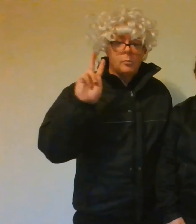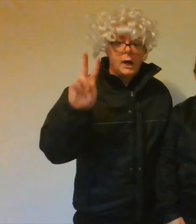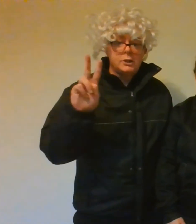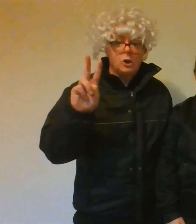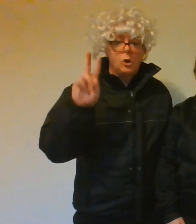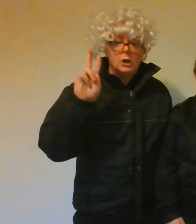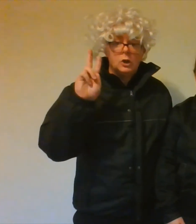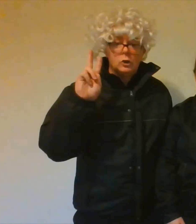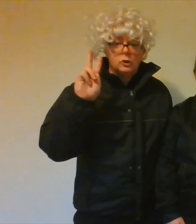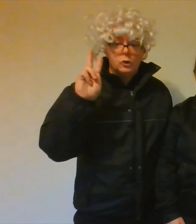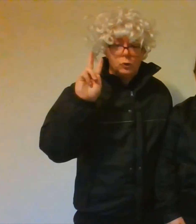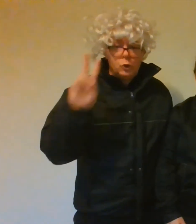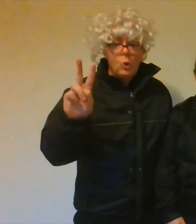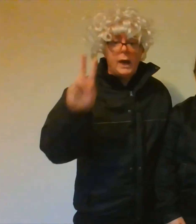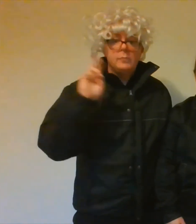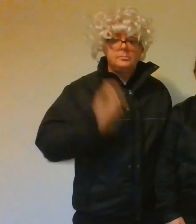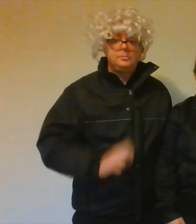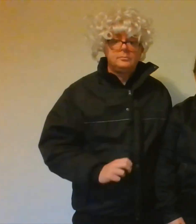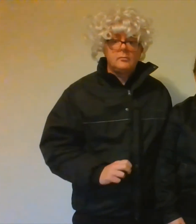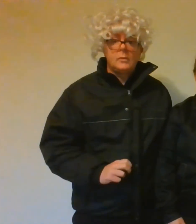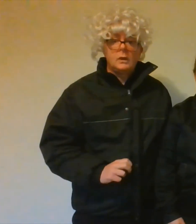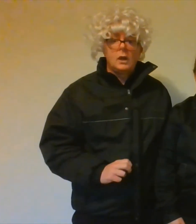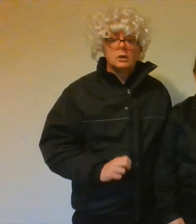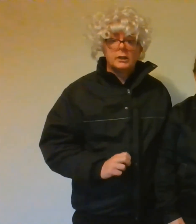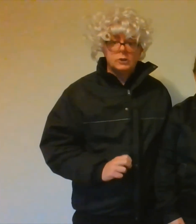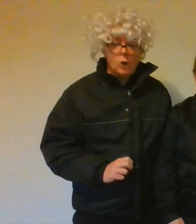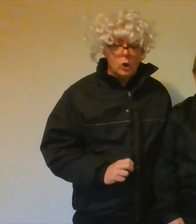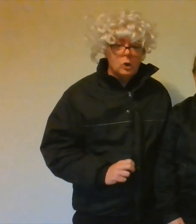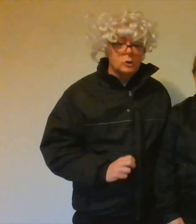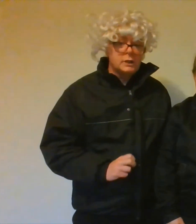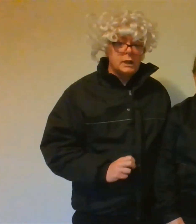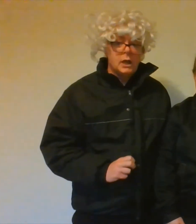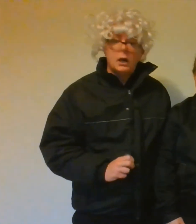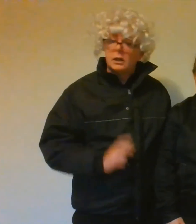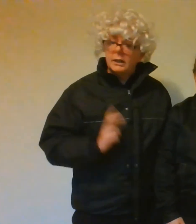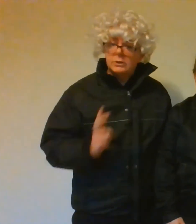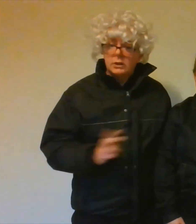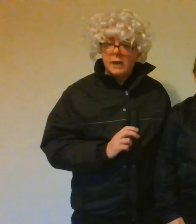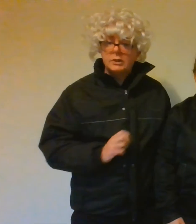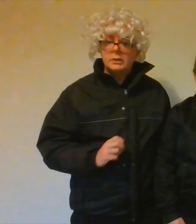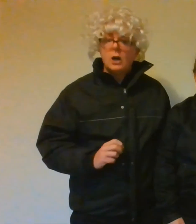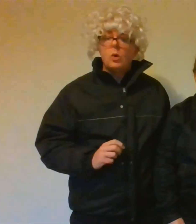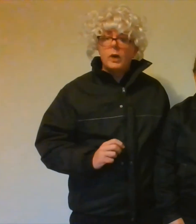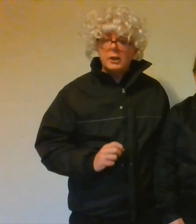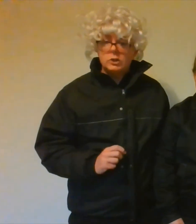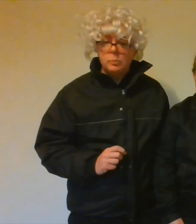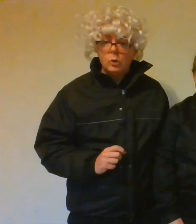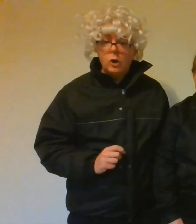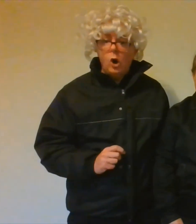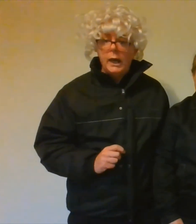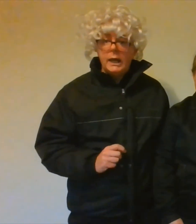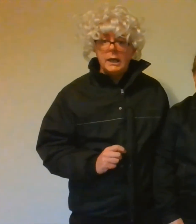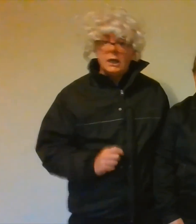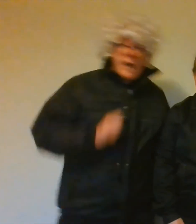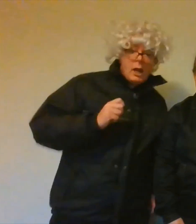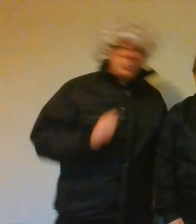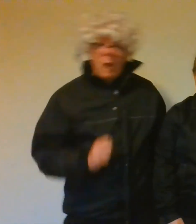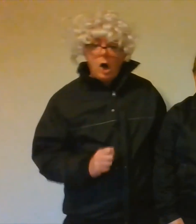Comaggio due. Retorno di restaurants with a spoono i nail bar,